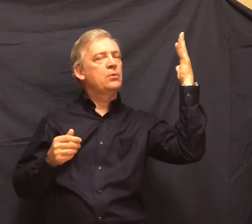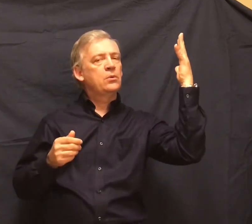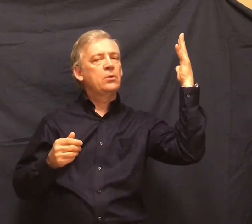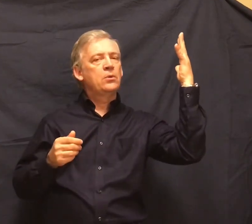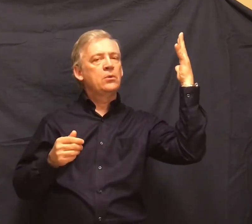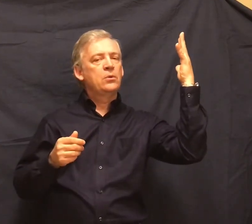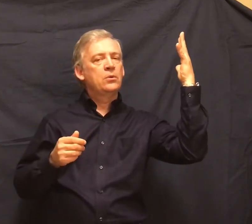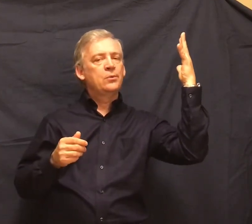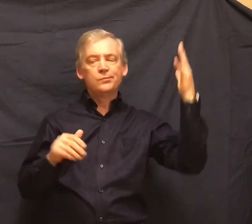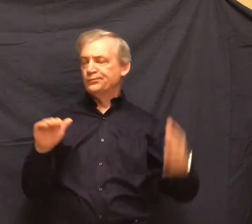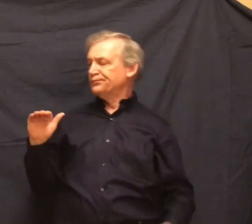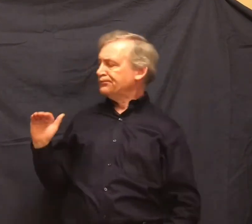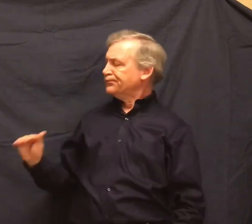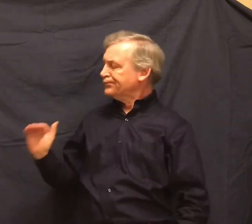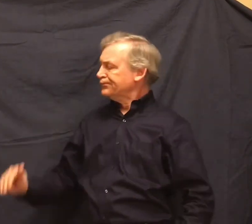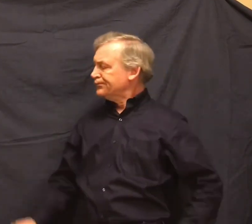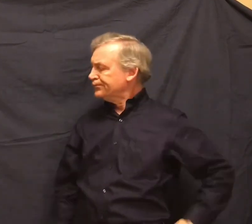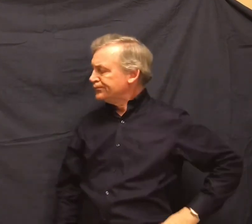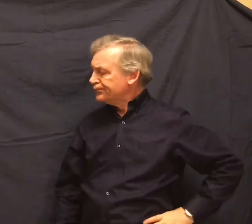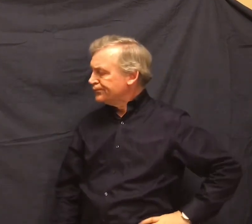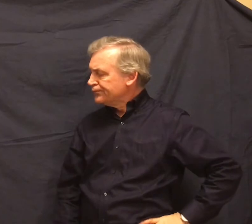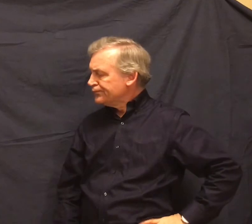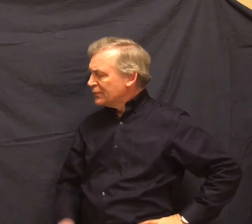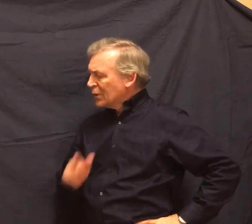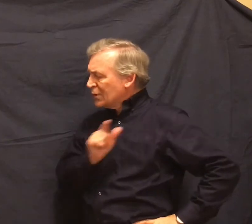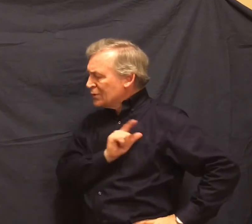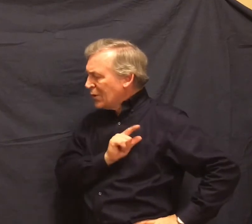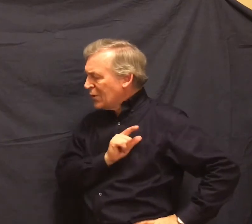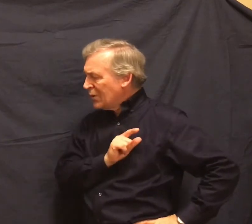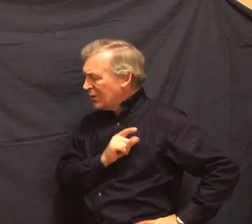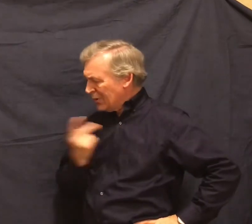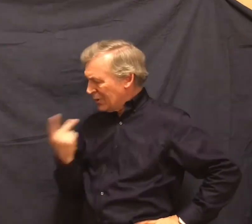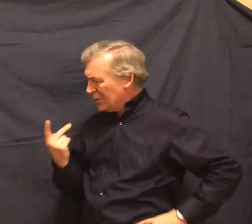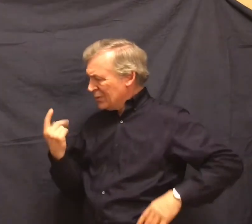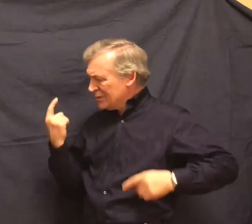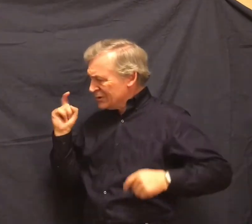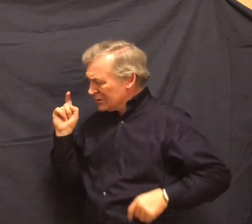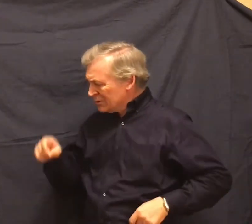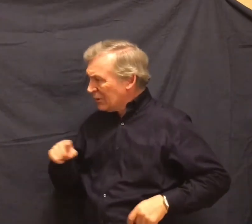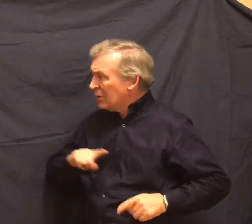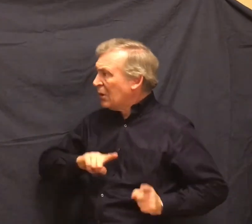George, why ain't we going on to the ranch and get some supper? They got supper at the ranch.